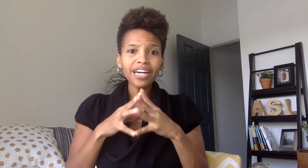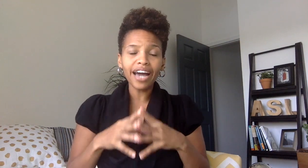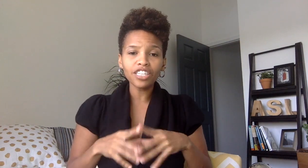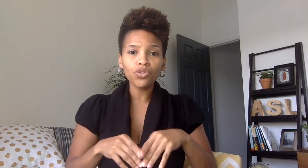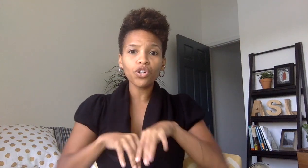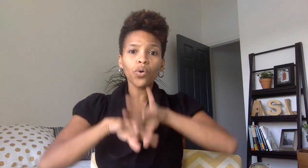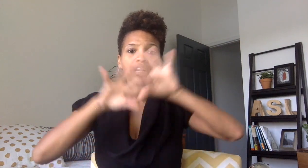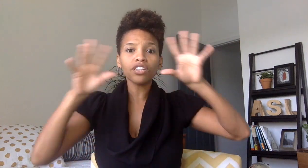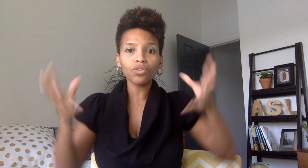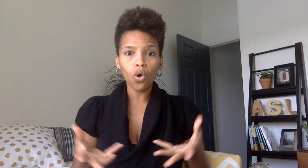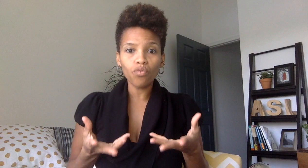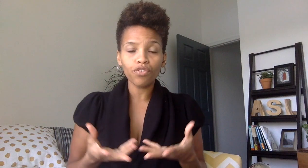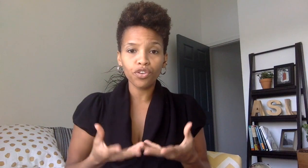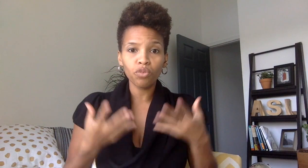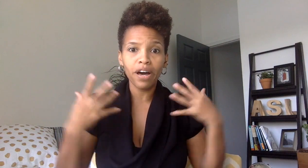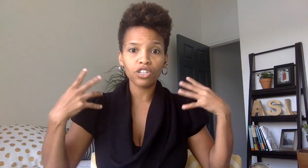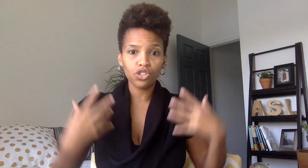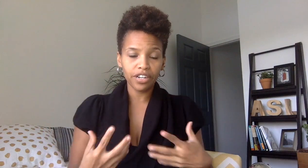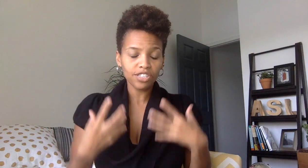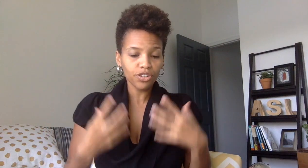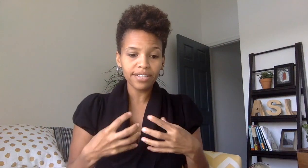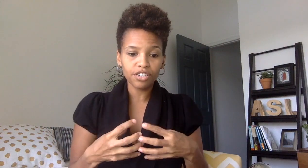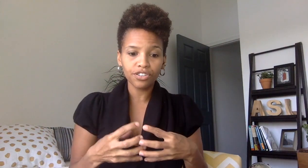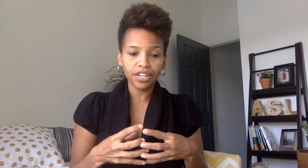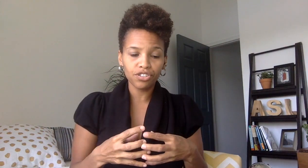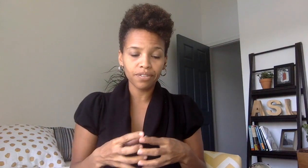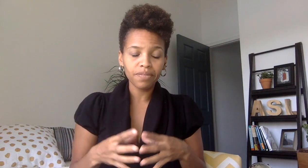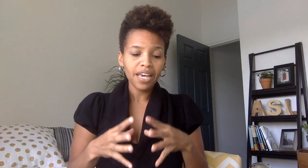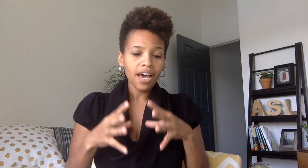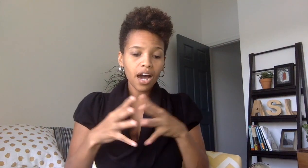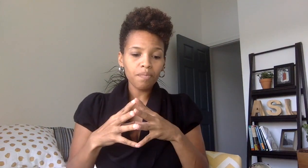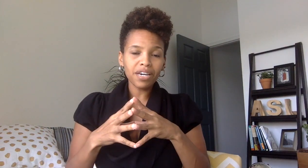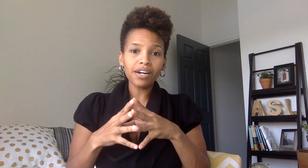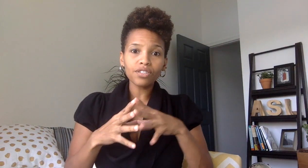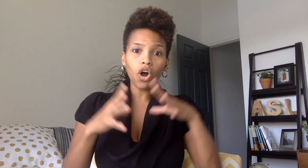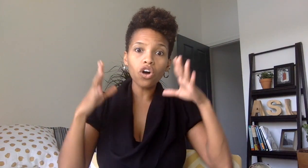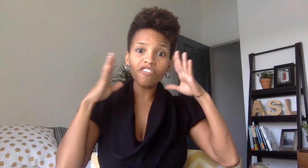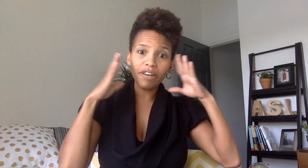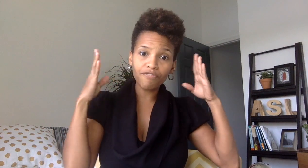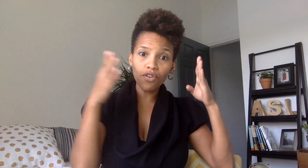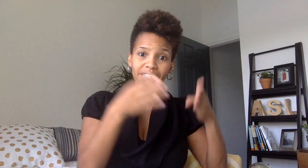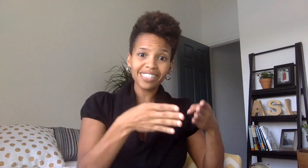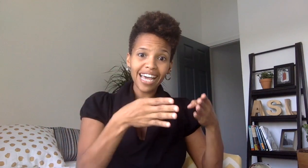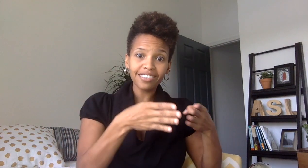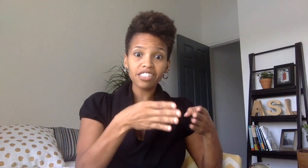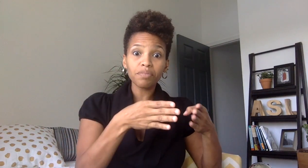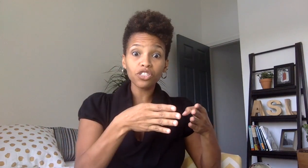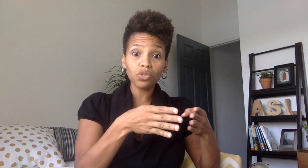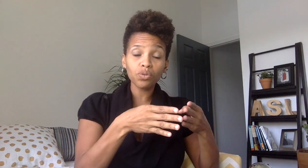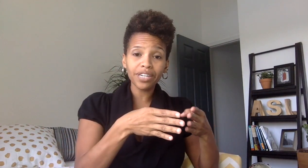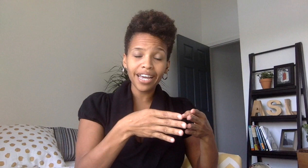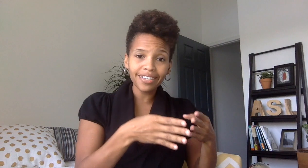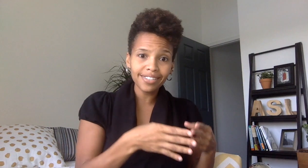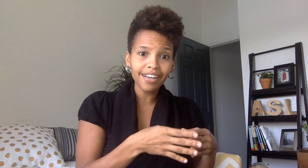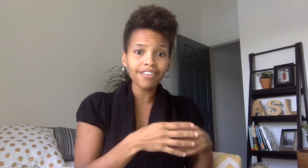kind of do a quick little overview about transliteration because all of my focus tends to be toward ASL